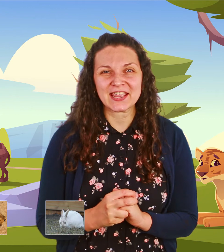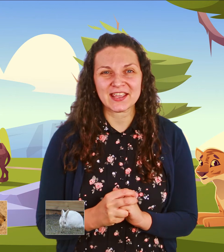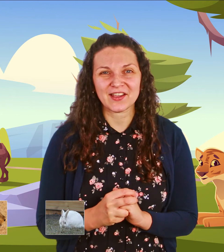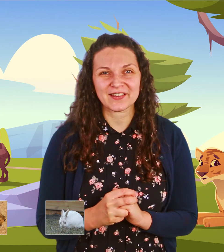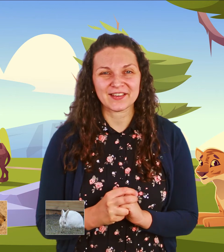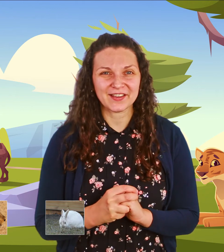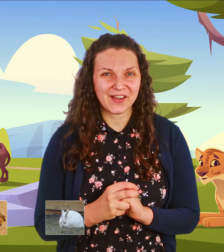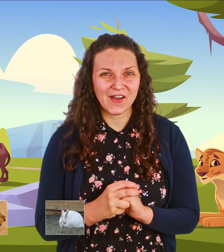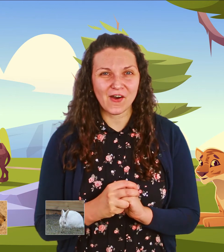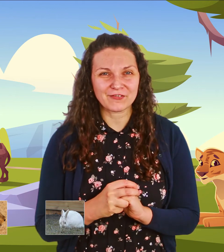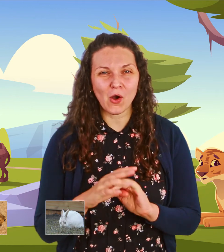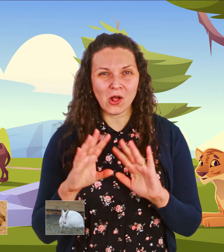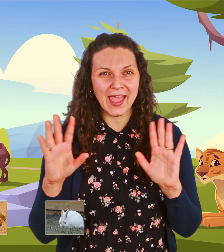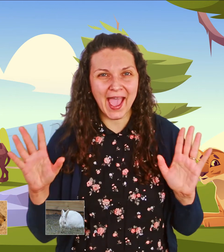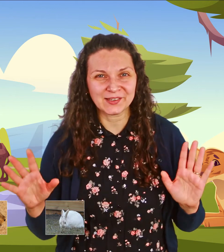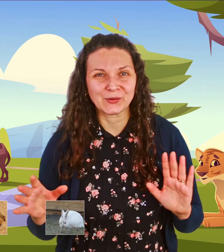of all animals.